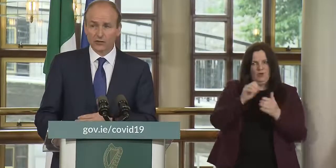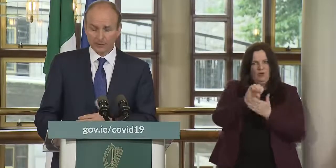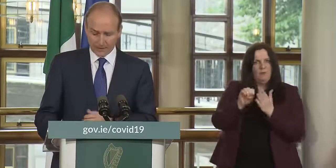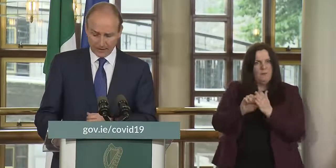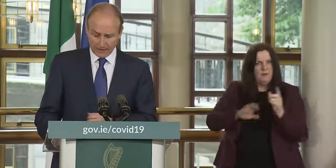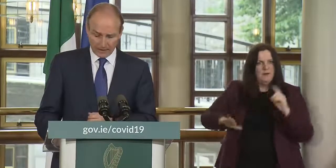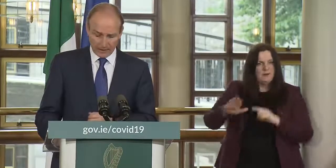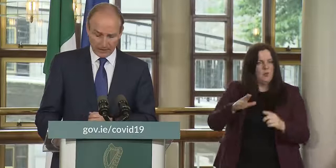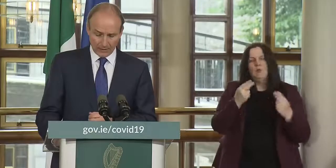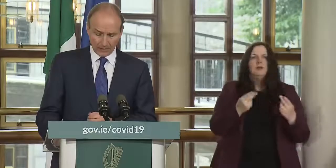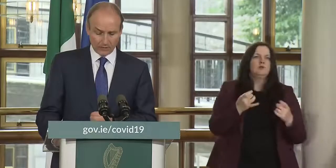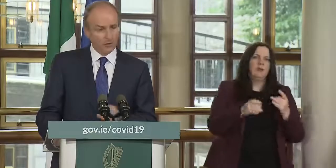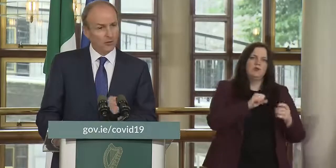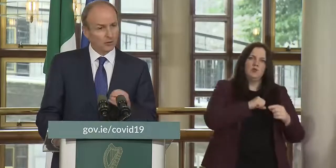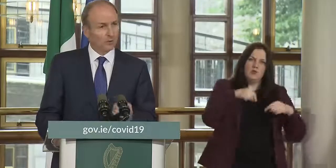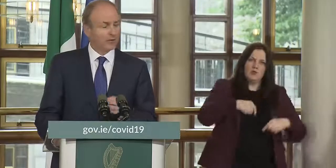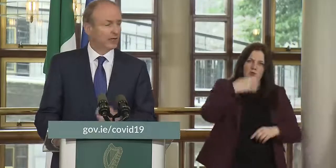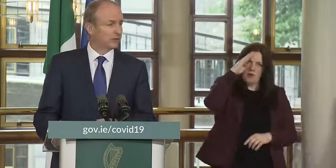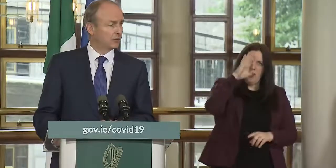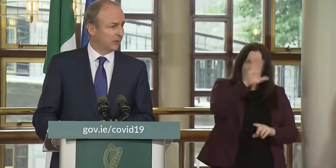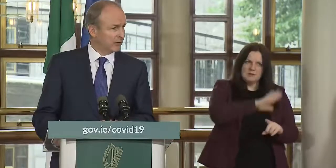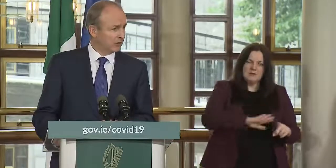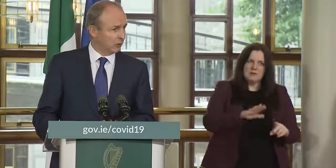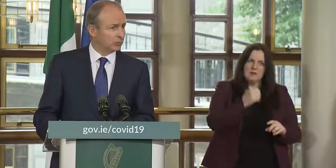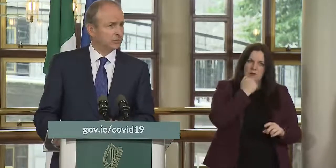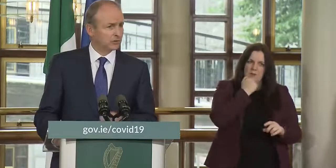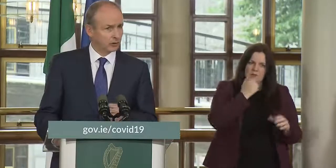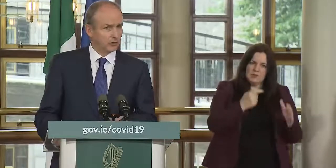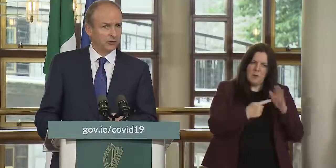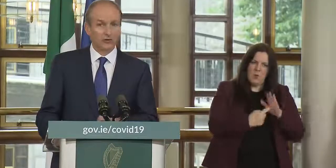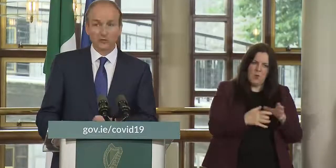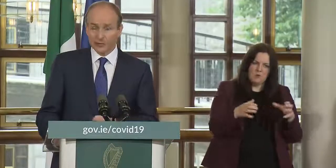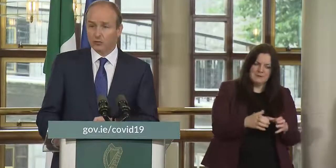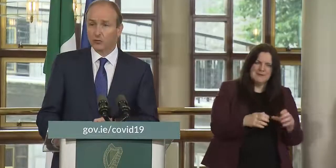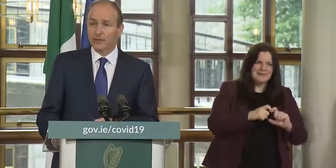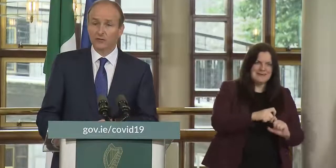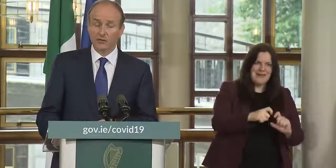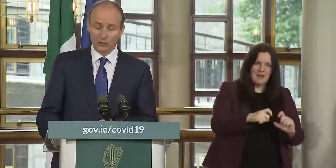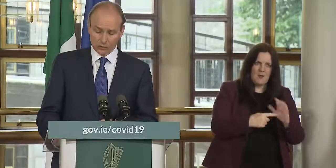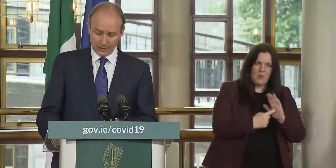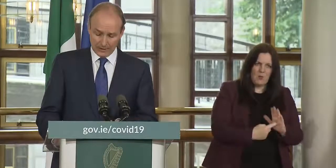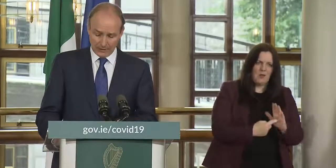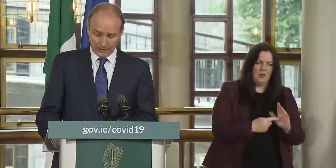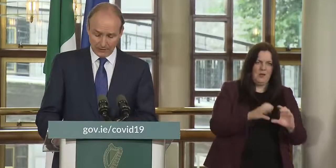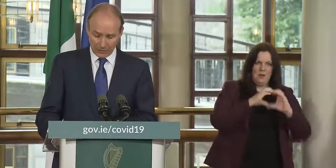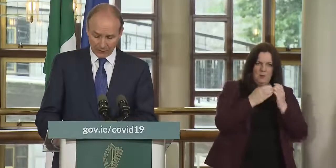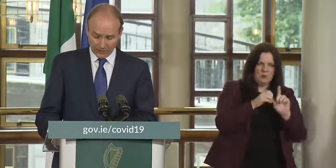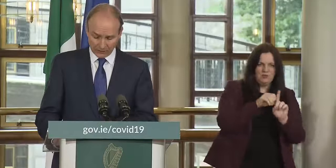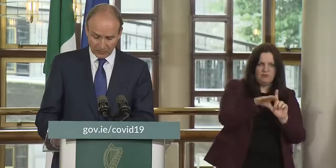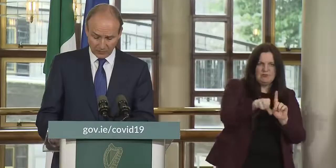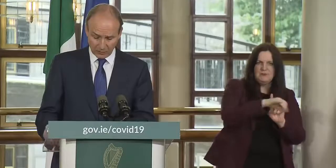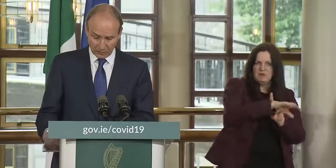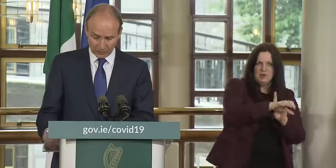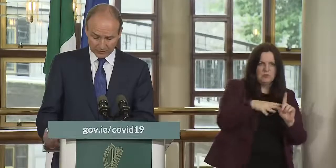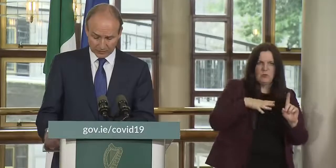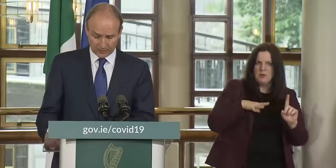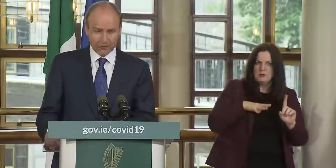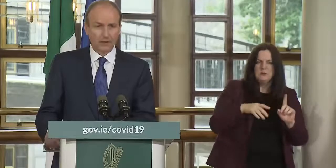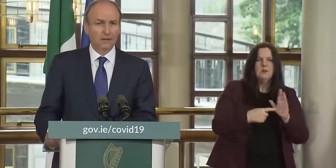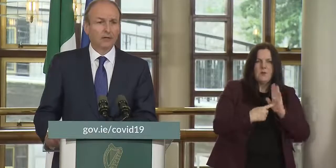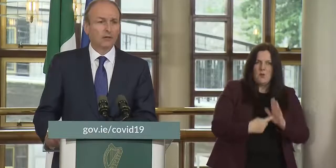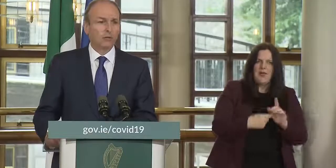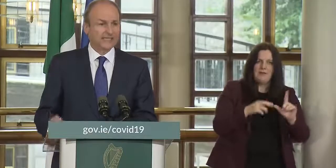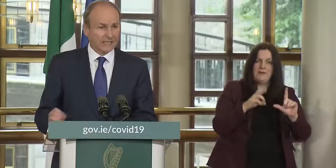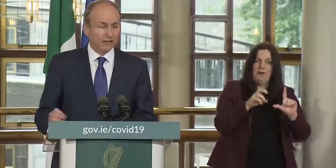in this country that the number of cases remains low community transmission remains low and the r rates kept below one